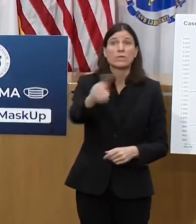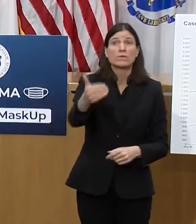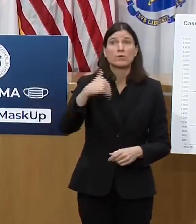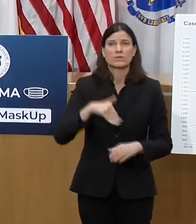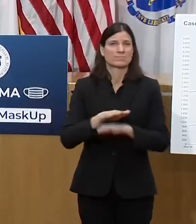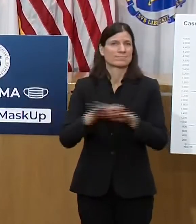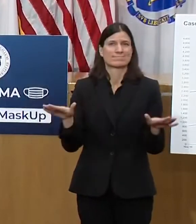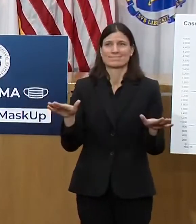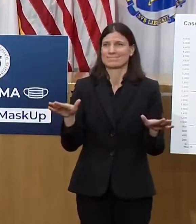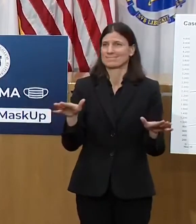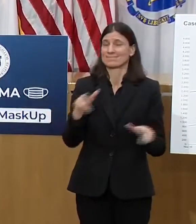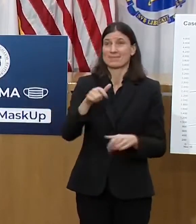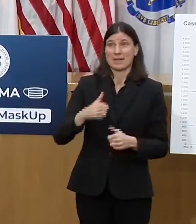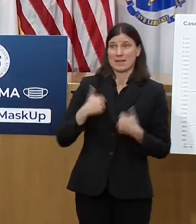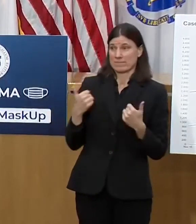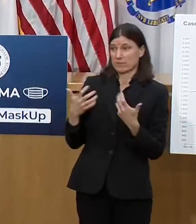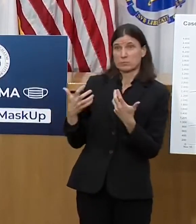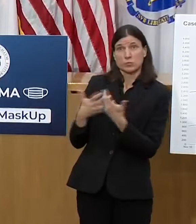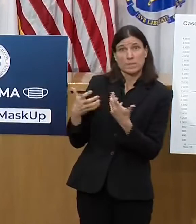engaging in good hygiene.